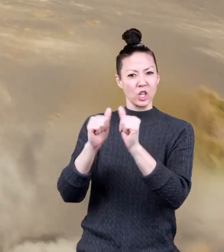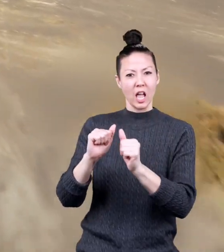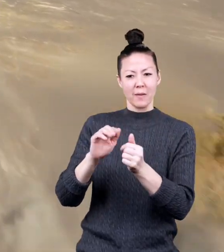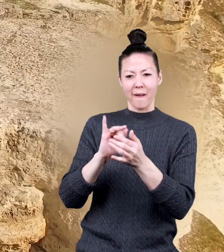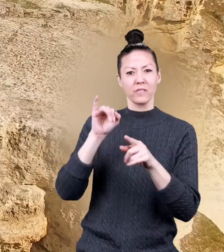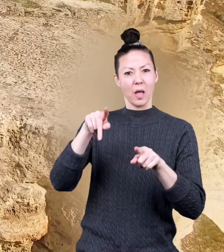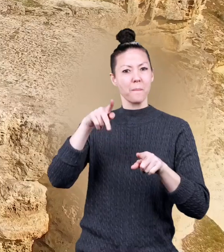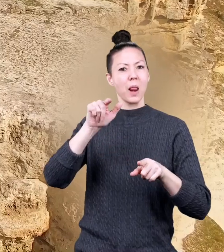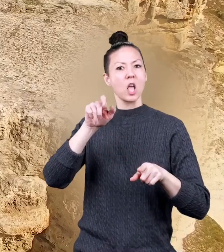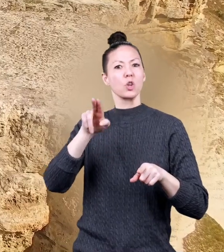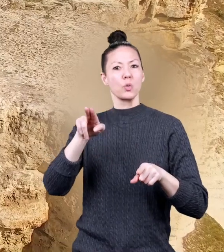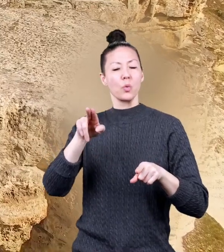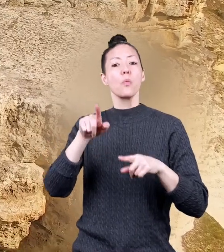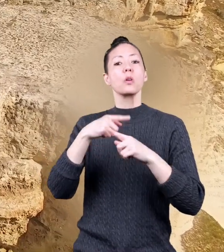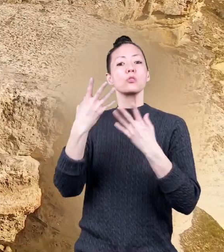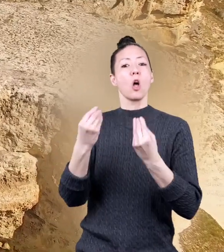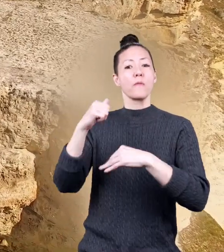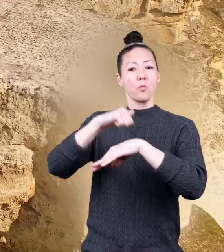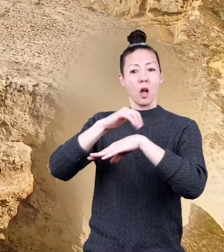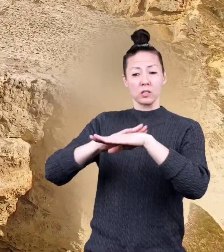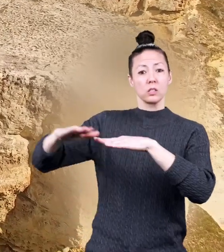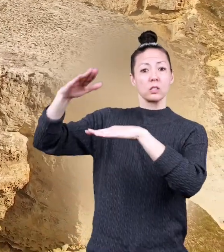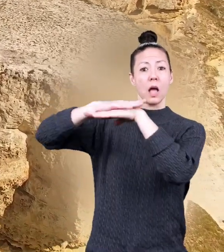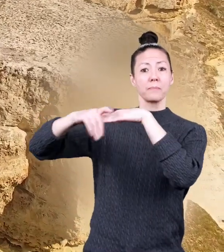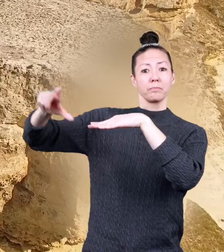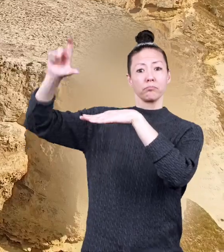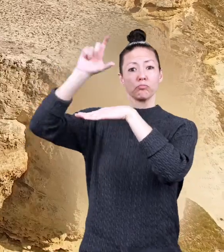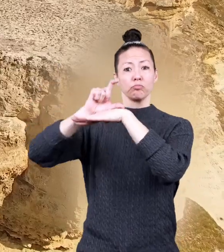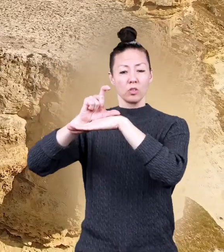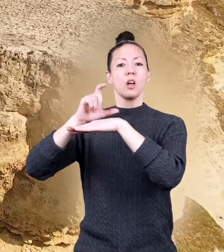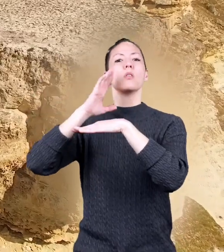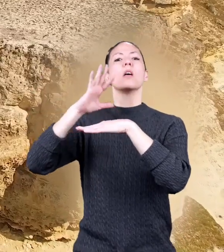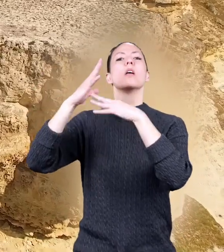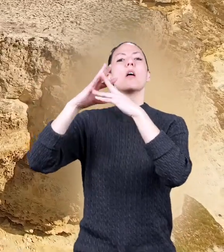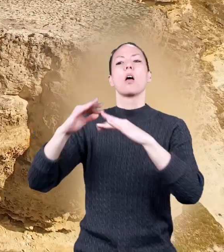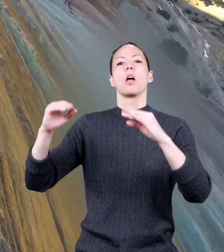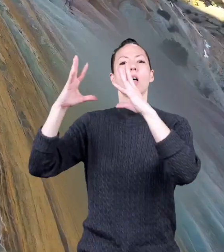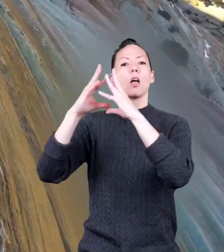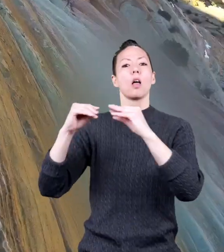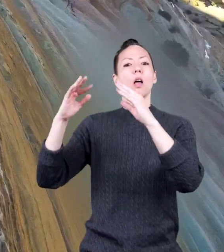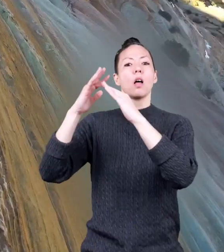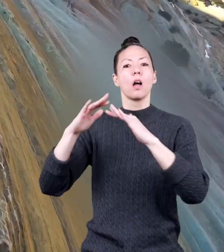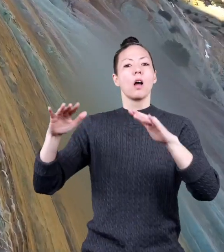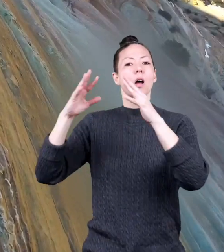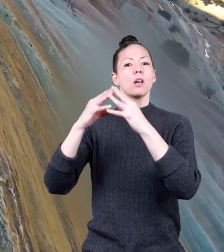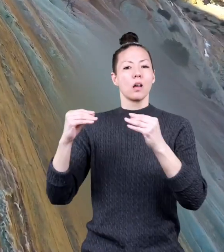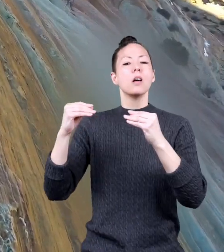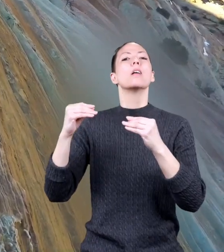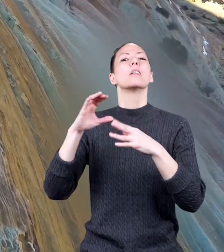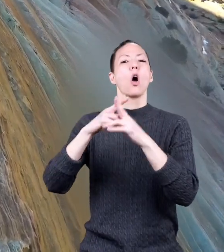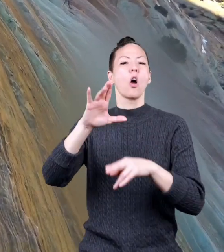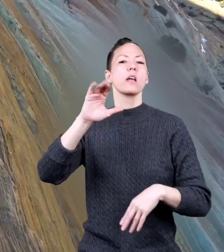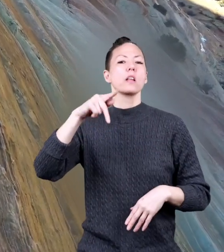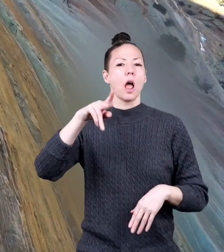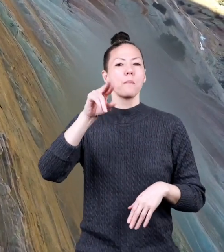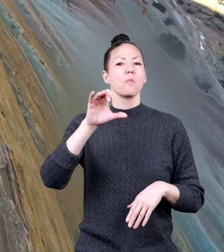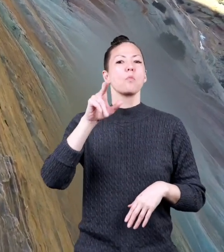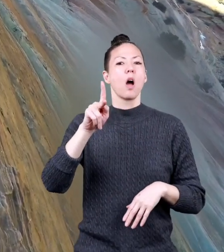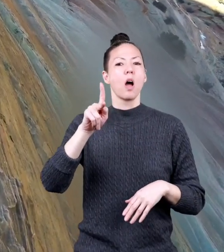When the soft rock on the top of the landform erodes away, a hard, durable surface called caprock is